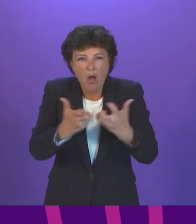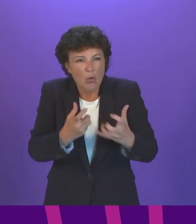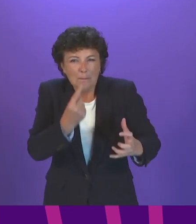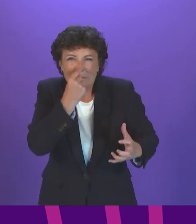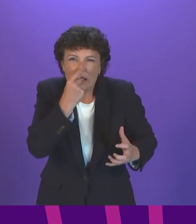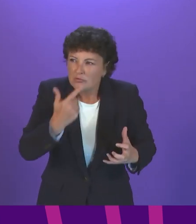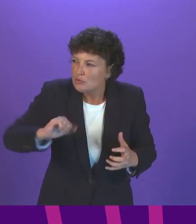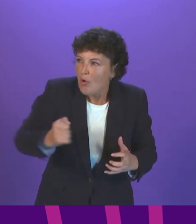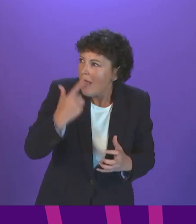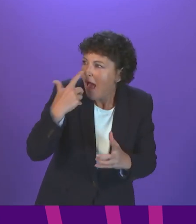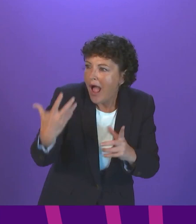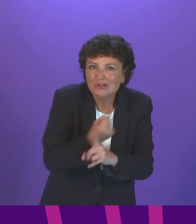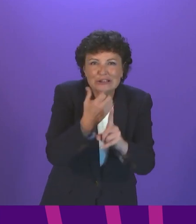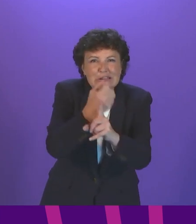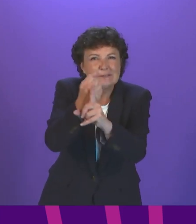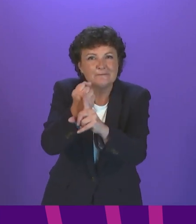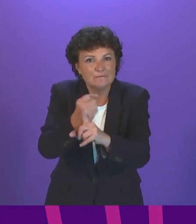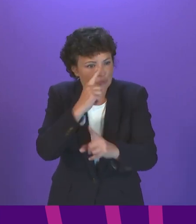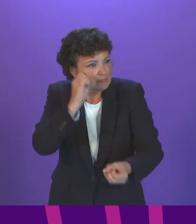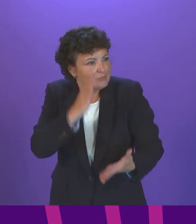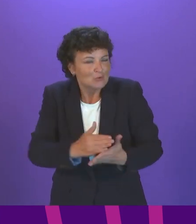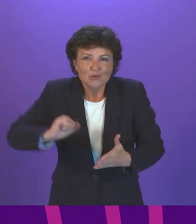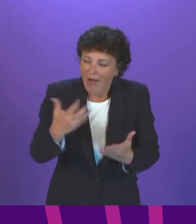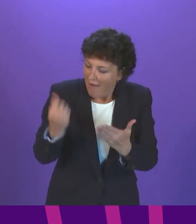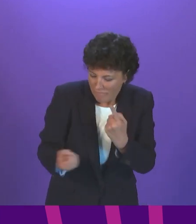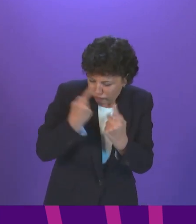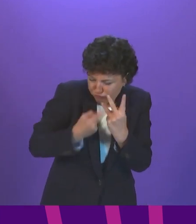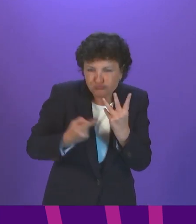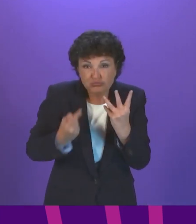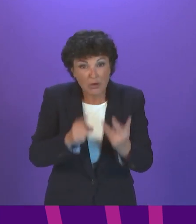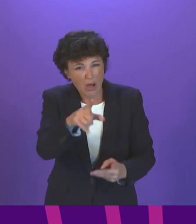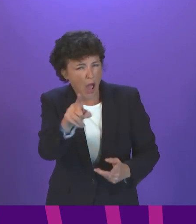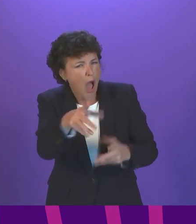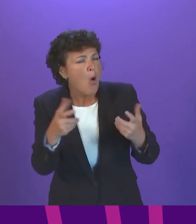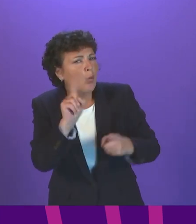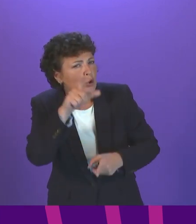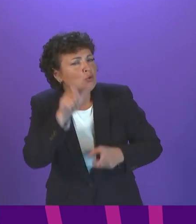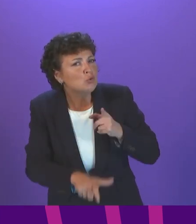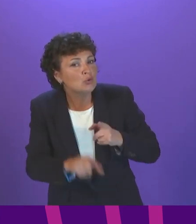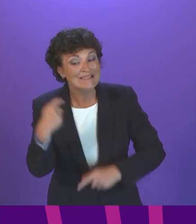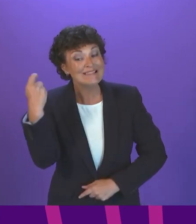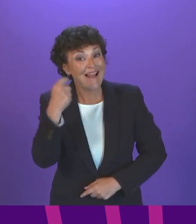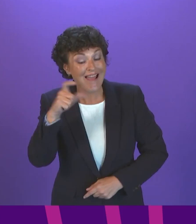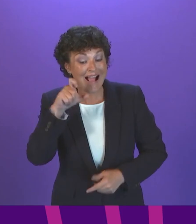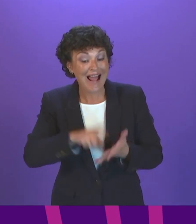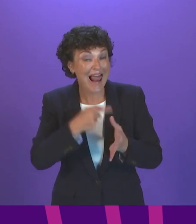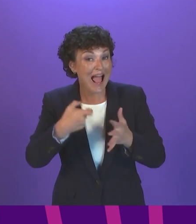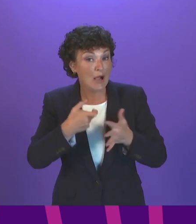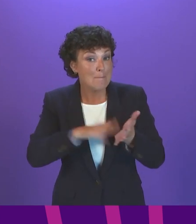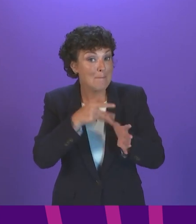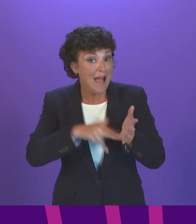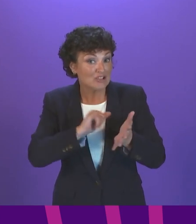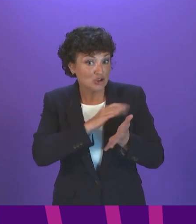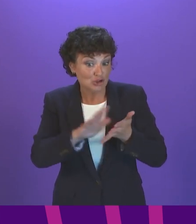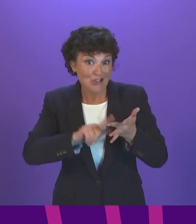what steps the Scottish Government is undertaking to ensure the delivery of the Stirling and Clipmaneshire City region deal is